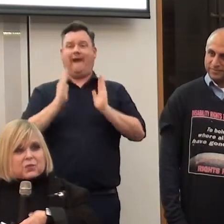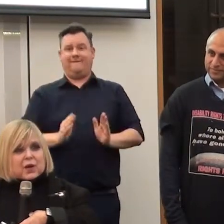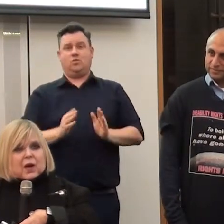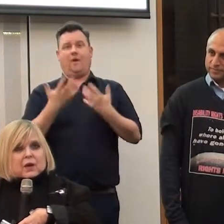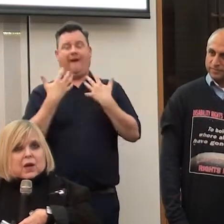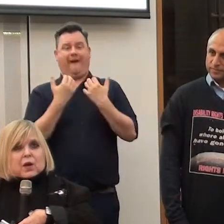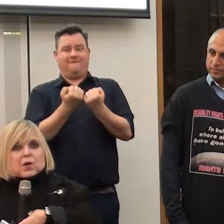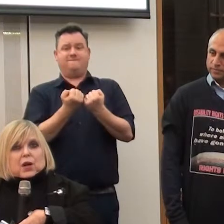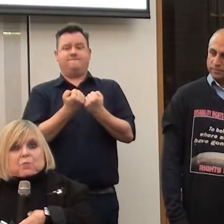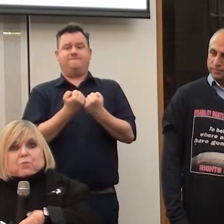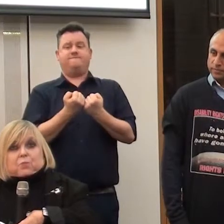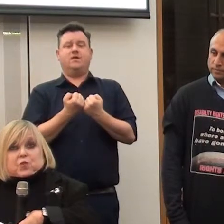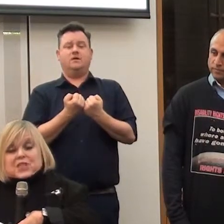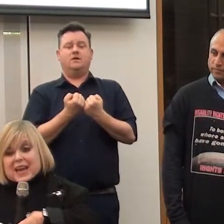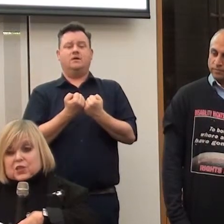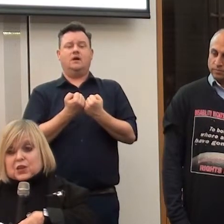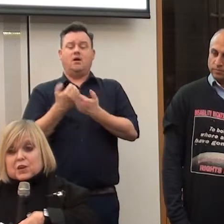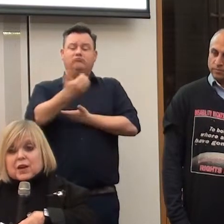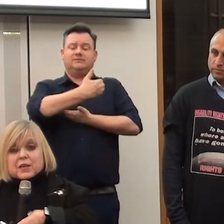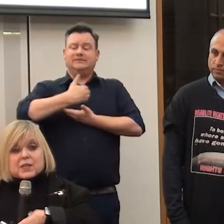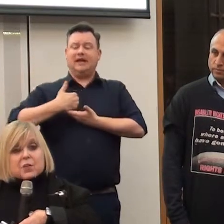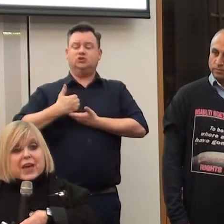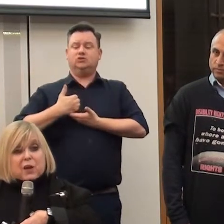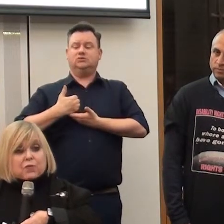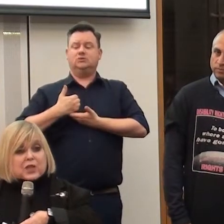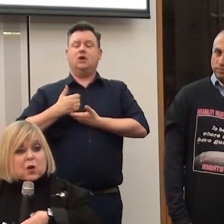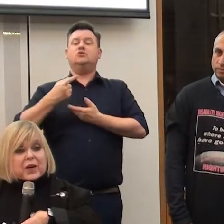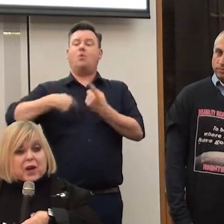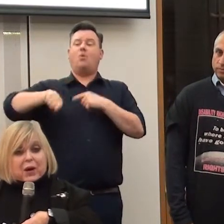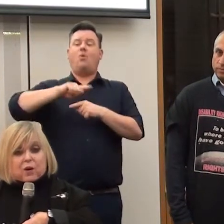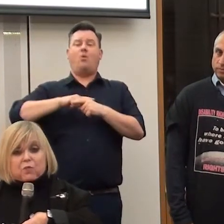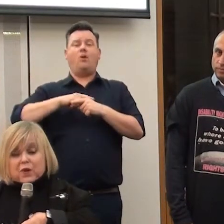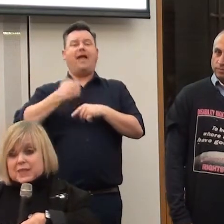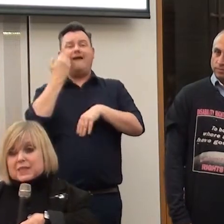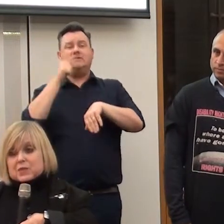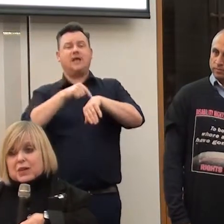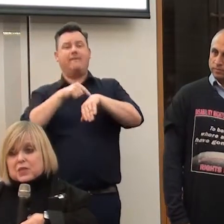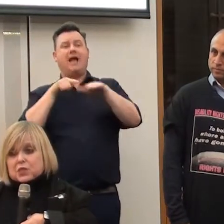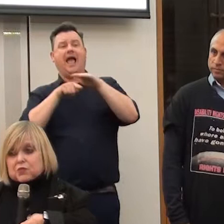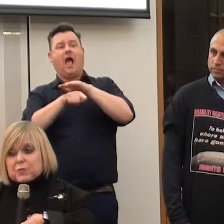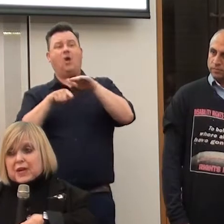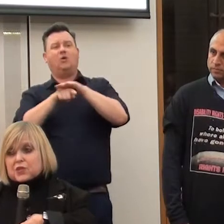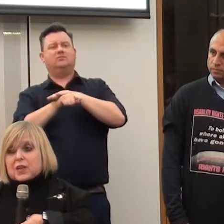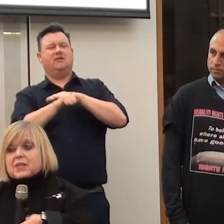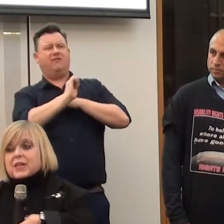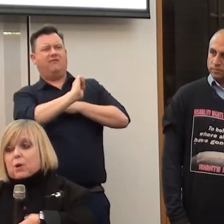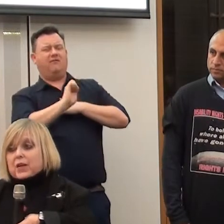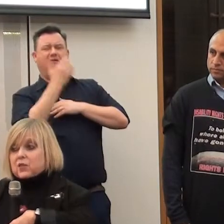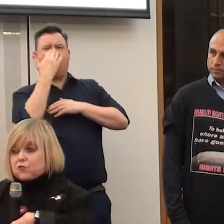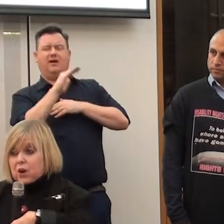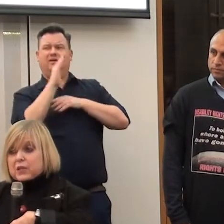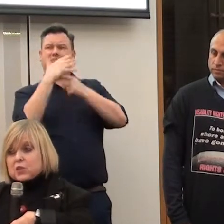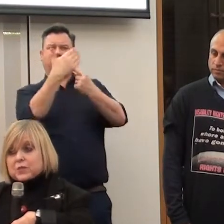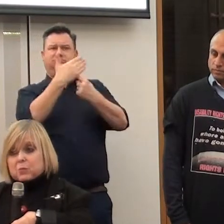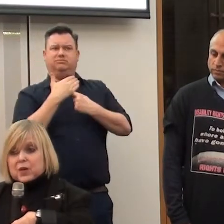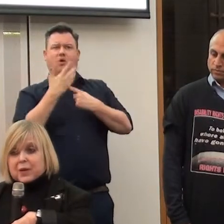kind of protection. So that every time we go out and face systematic discrimination, at least now we